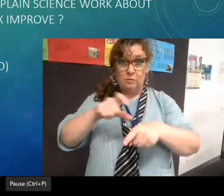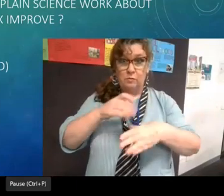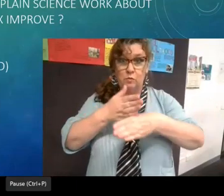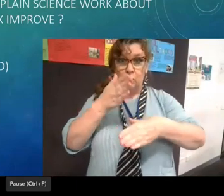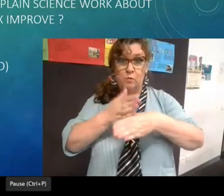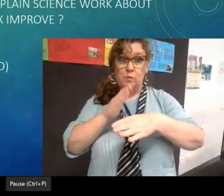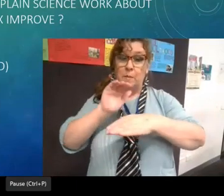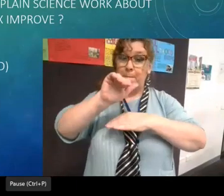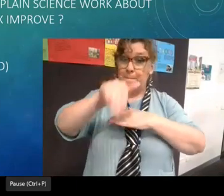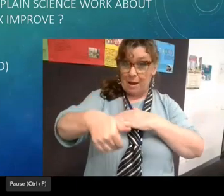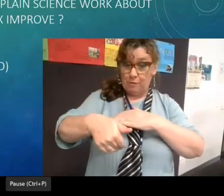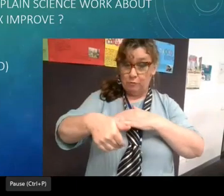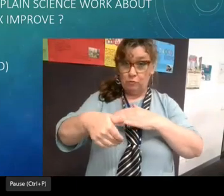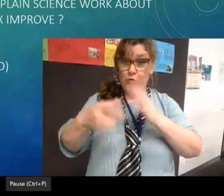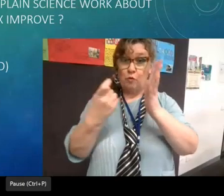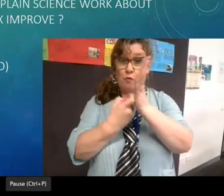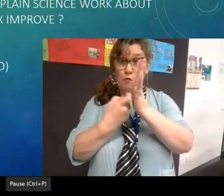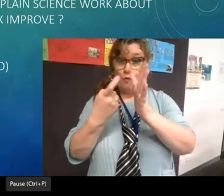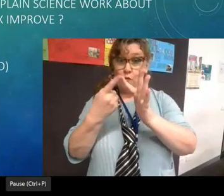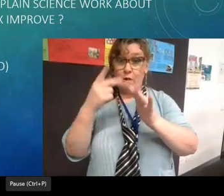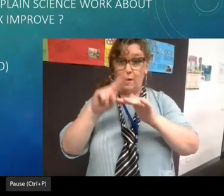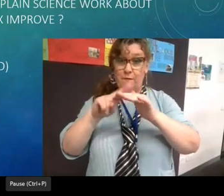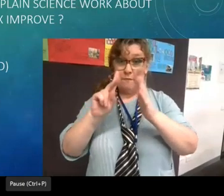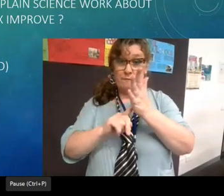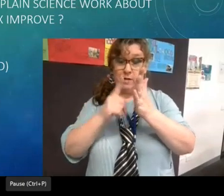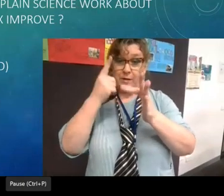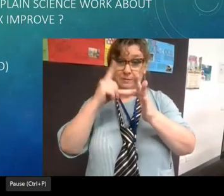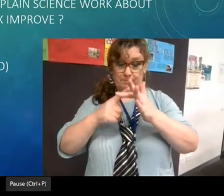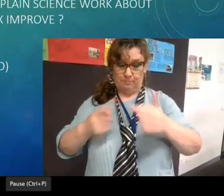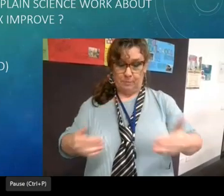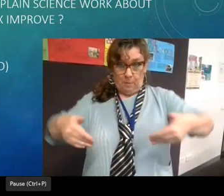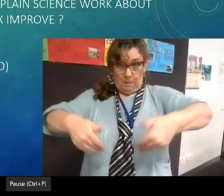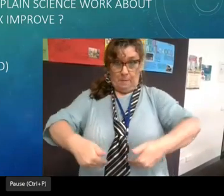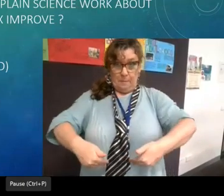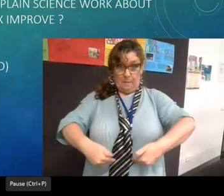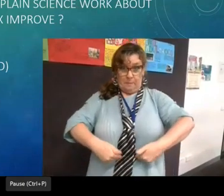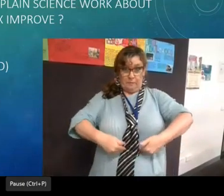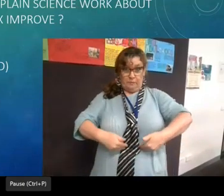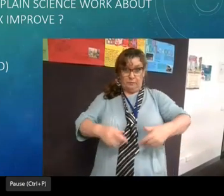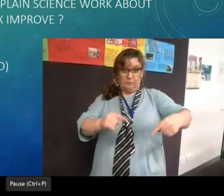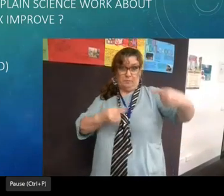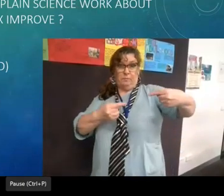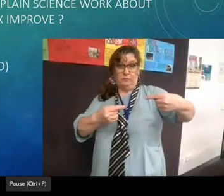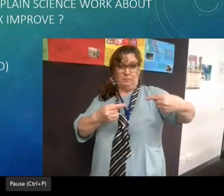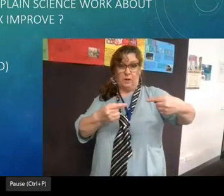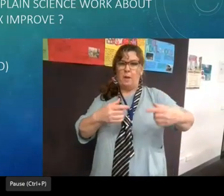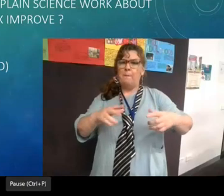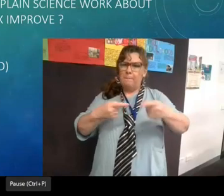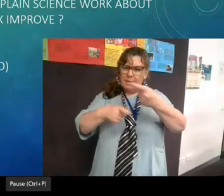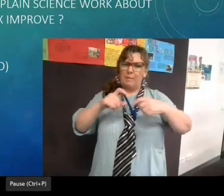science work and it's about reflexes you know those gut reactions